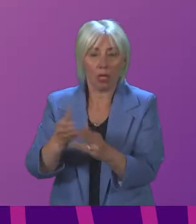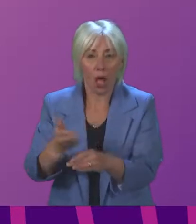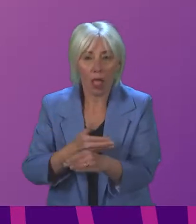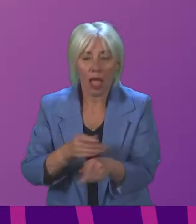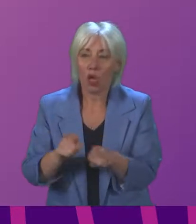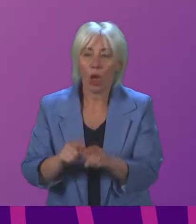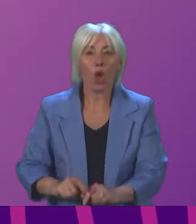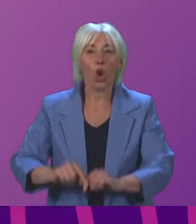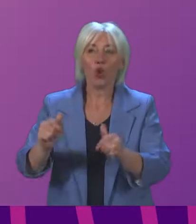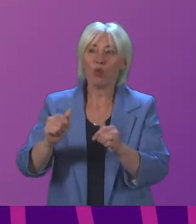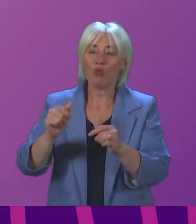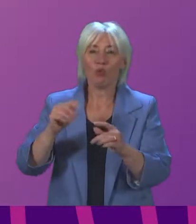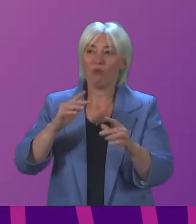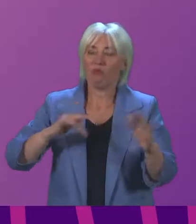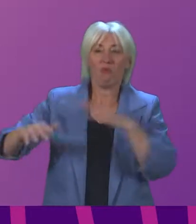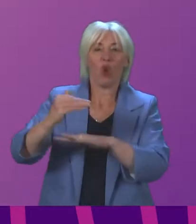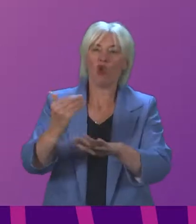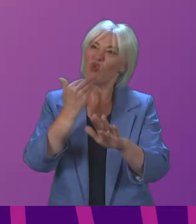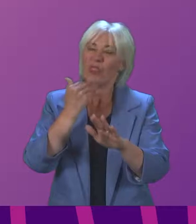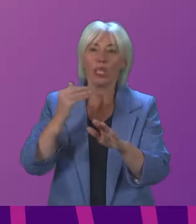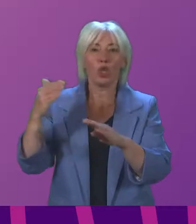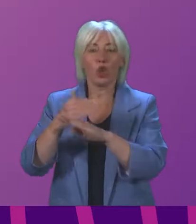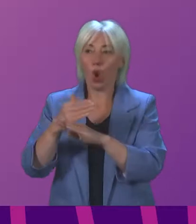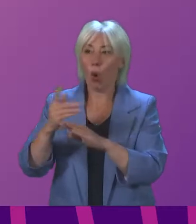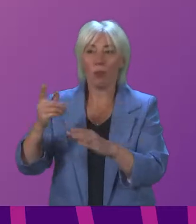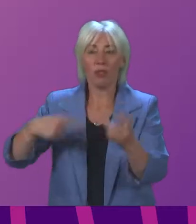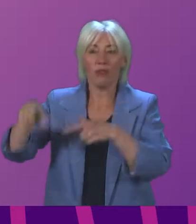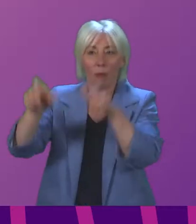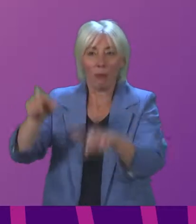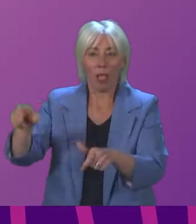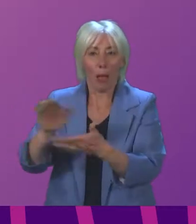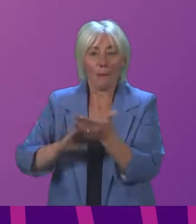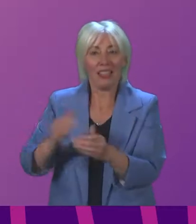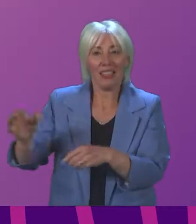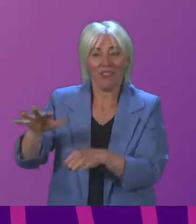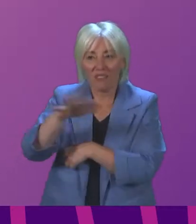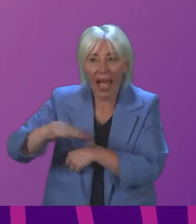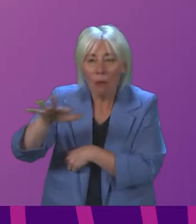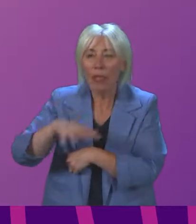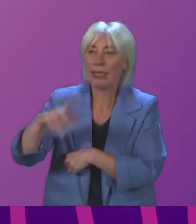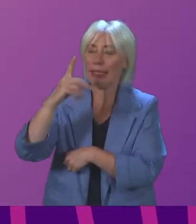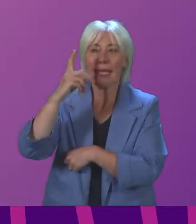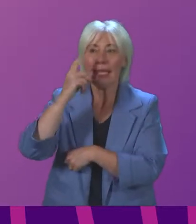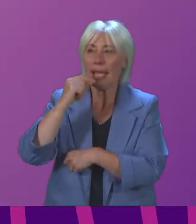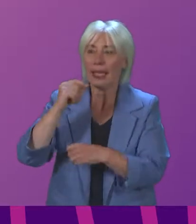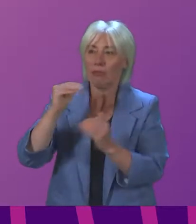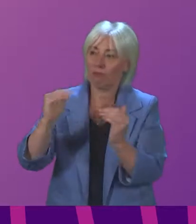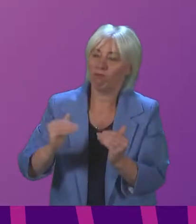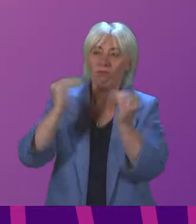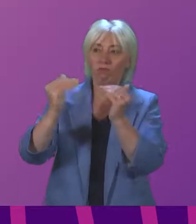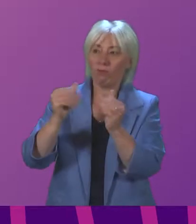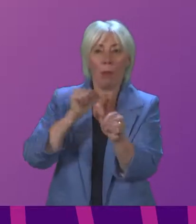green jobs and fair work to enable families to be able to have access to higher-quality employment.